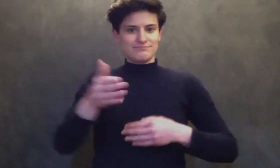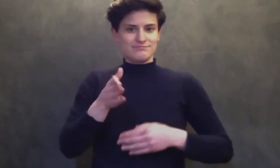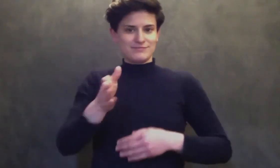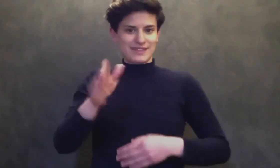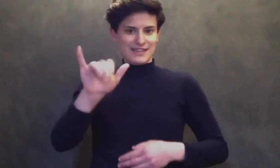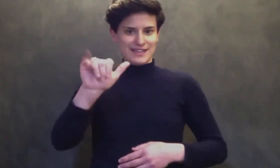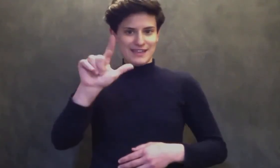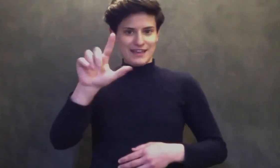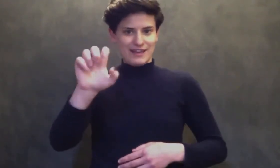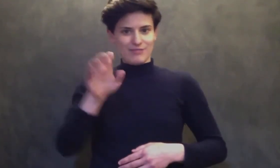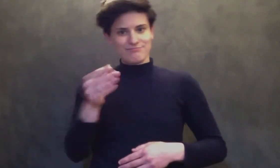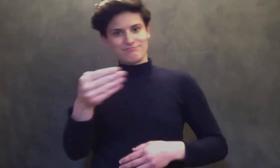Street.